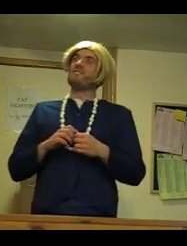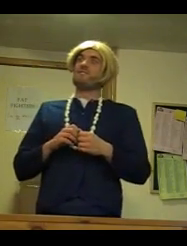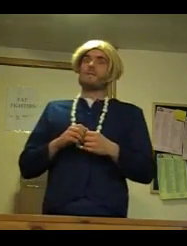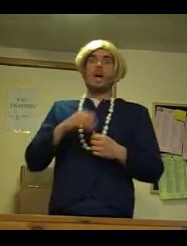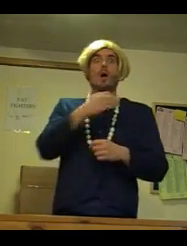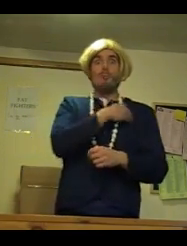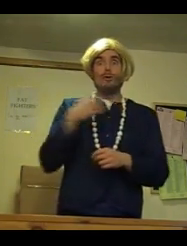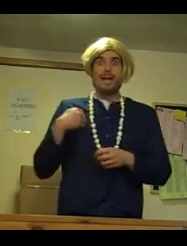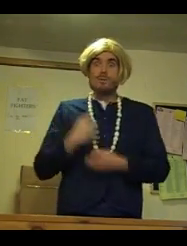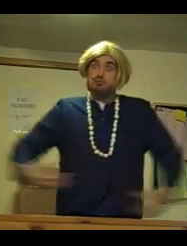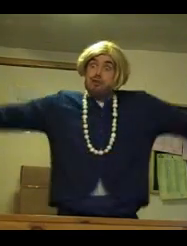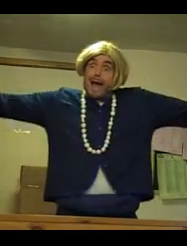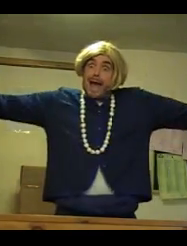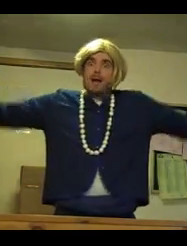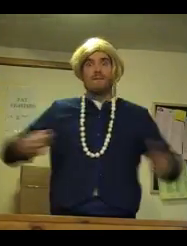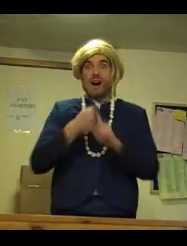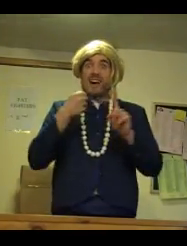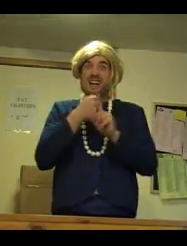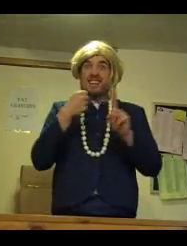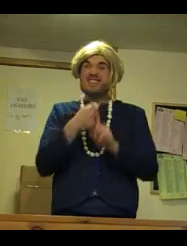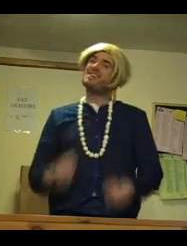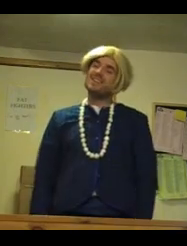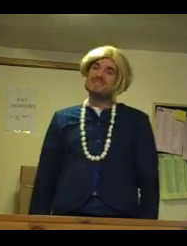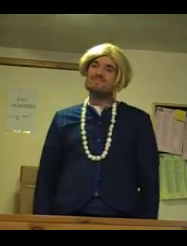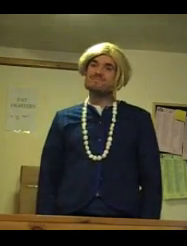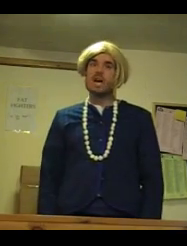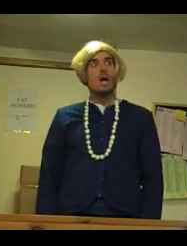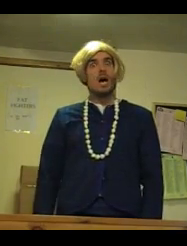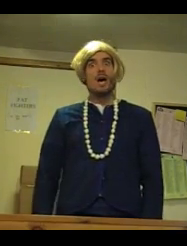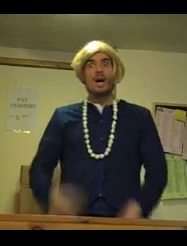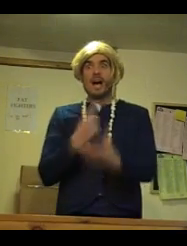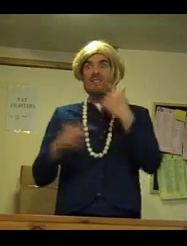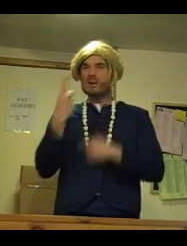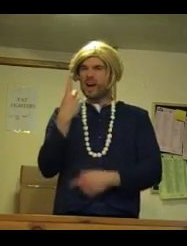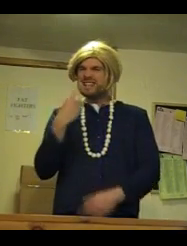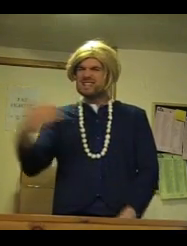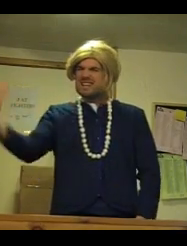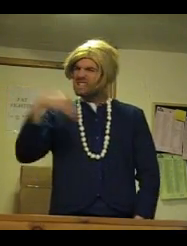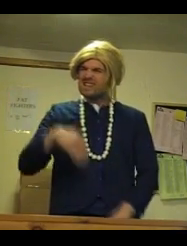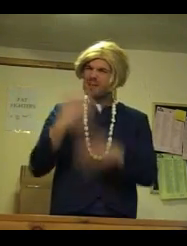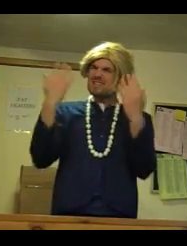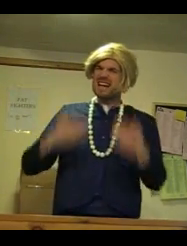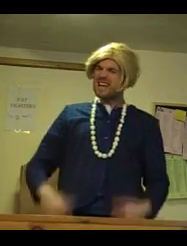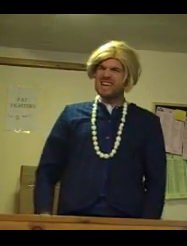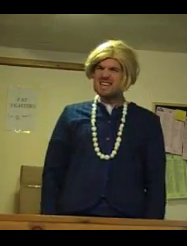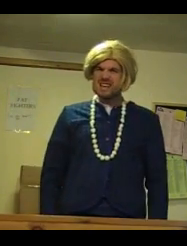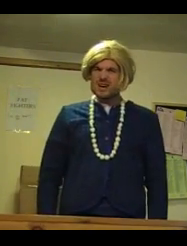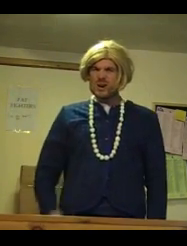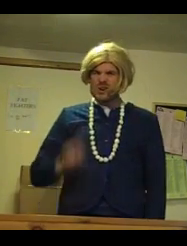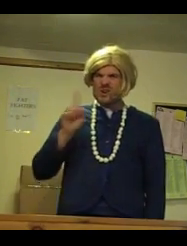Morning, fat fighters. Only one turned up today? Or